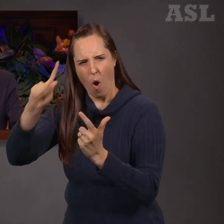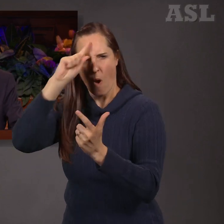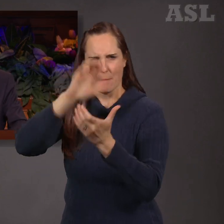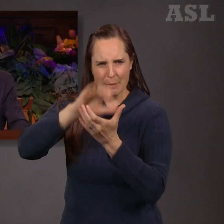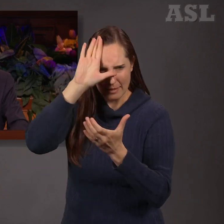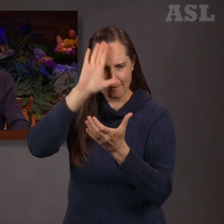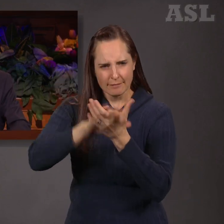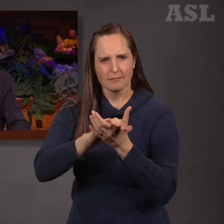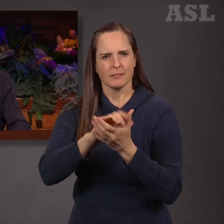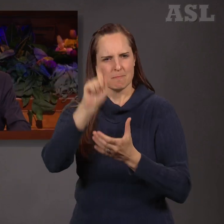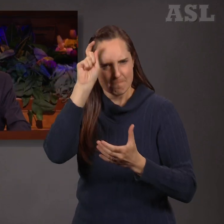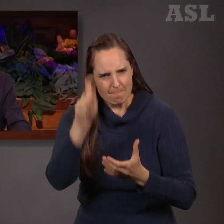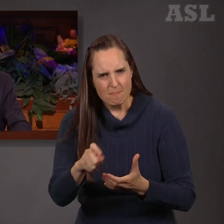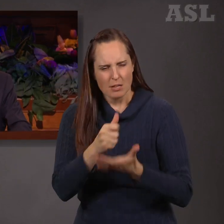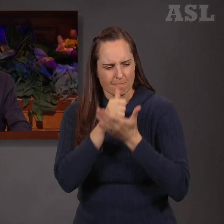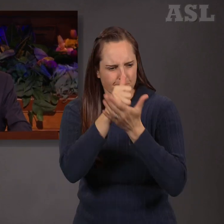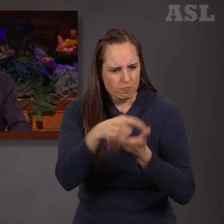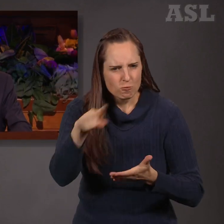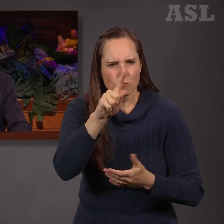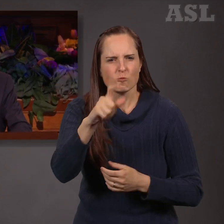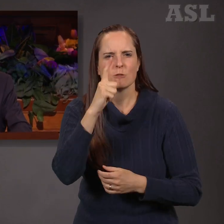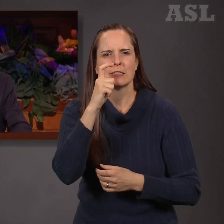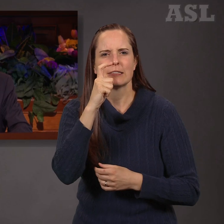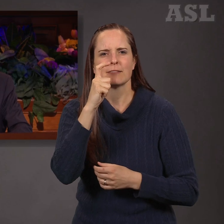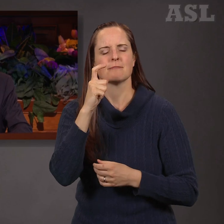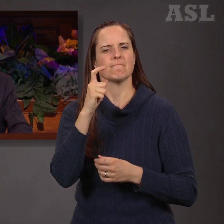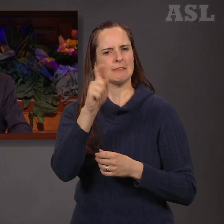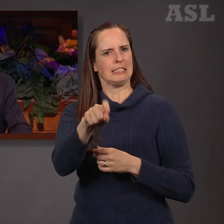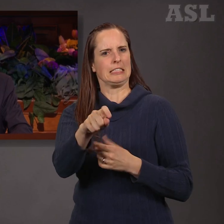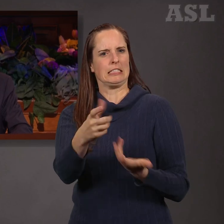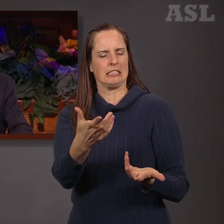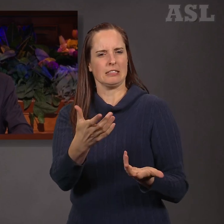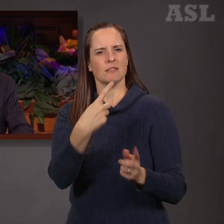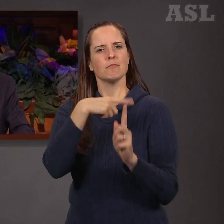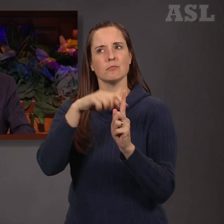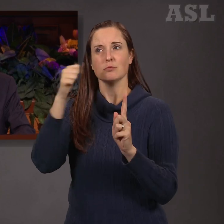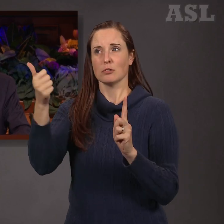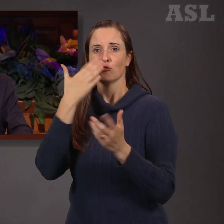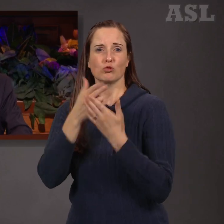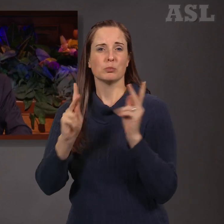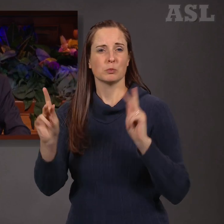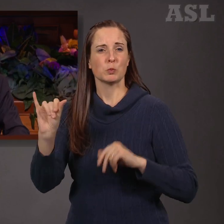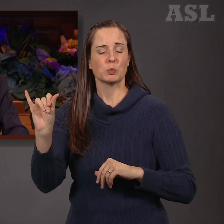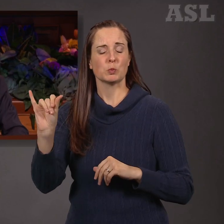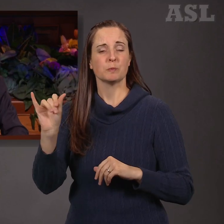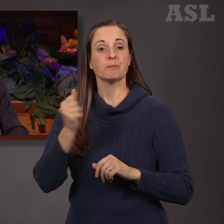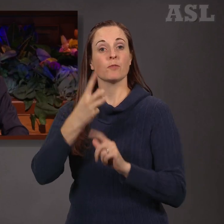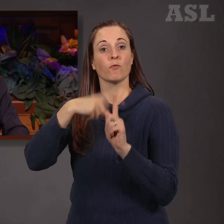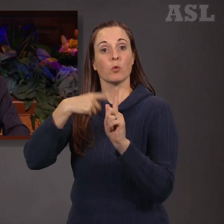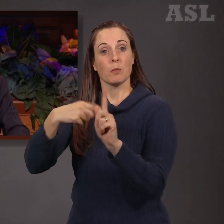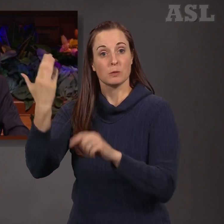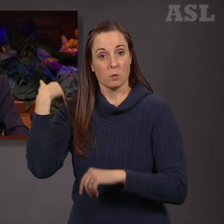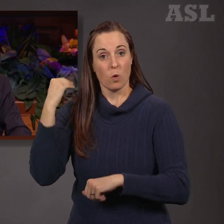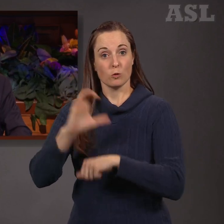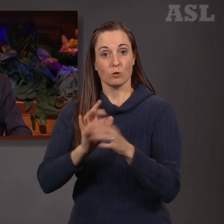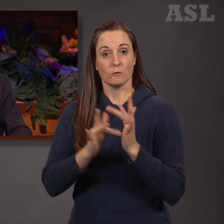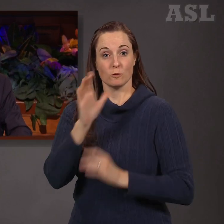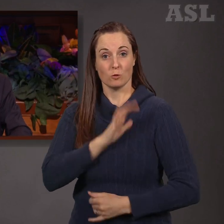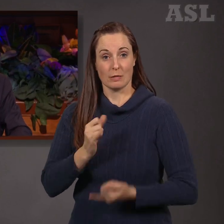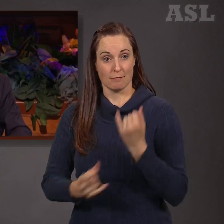A few months ago, The Church of Jesus Christ of Latter-day Saints reported for the first time the